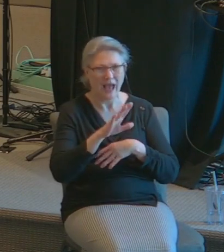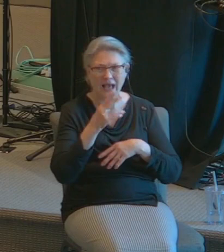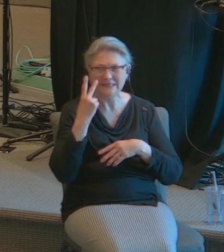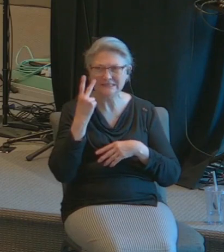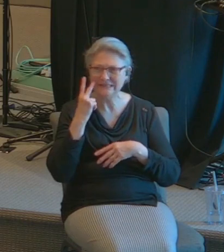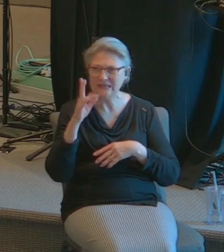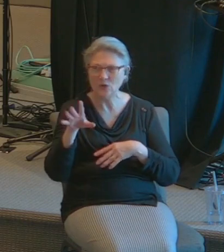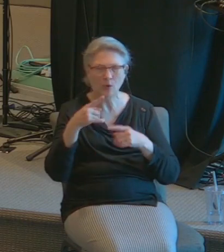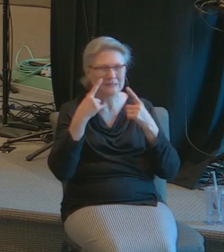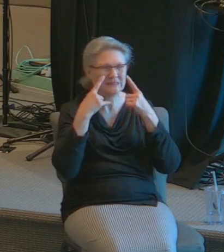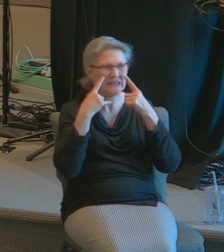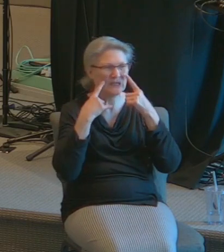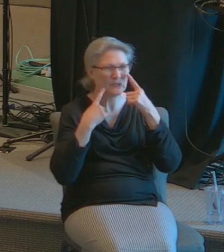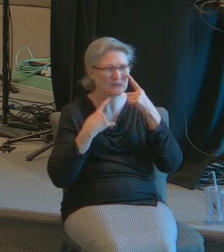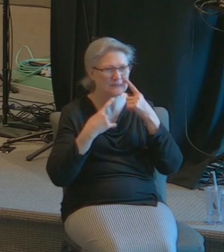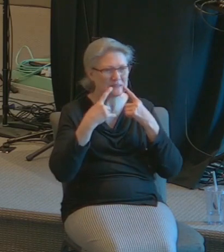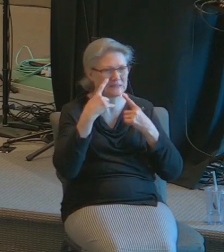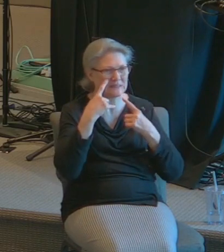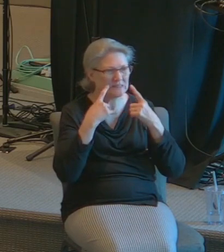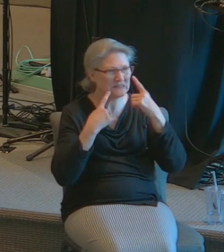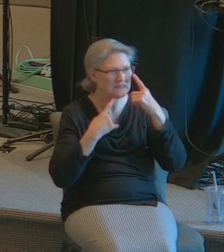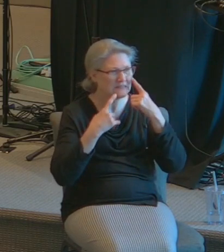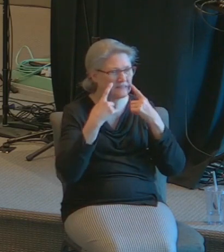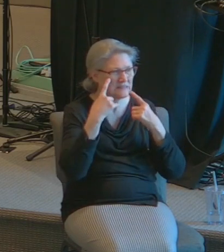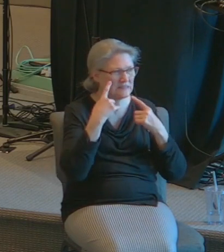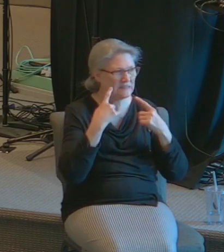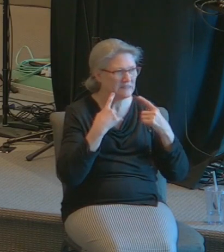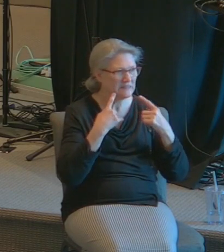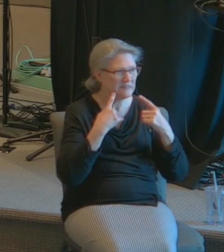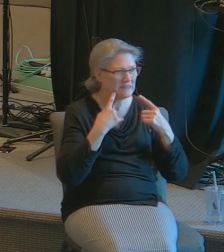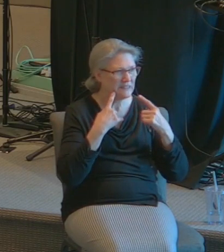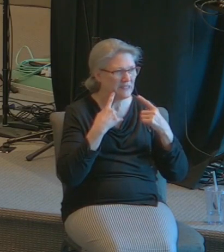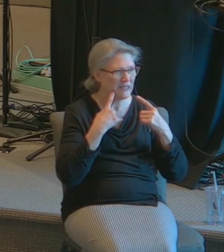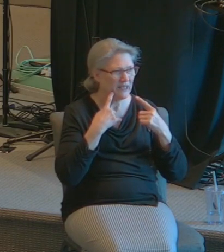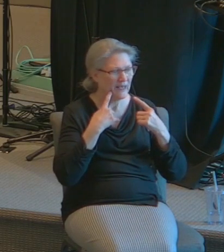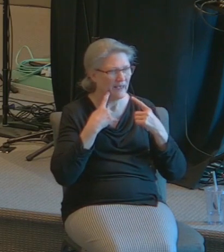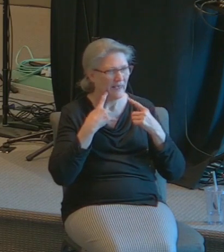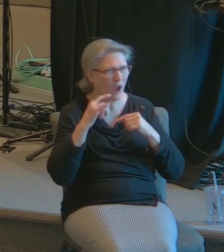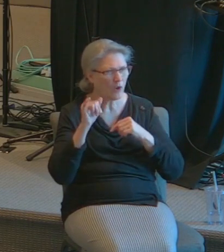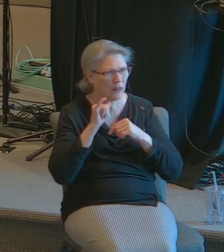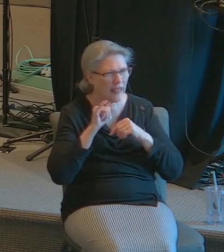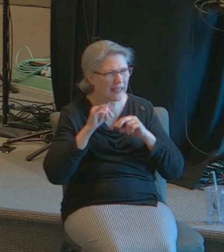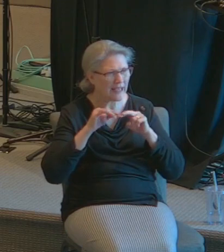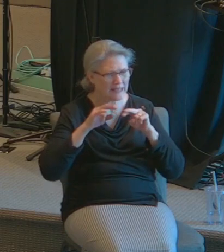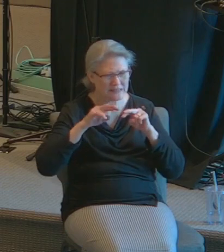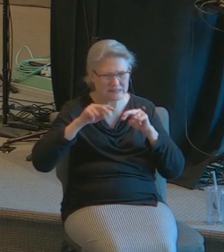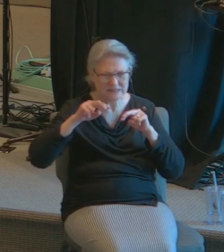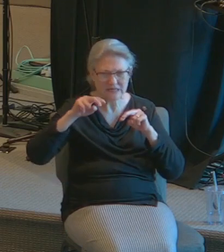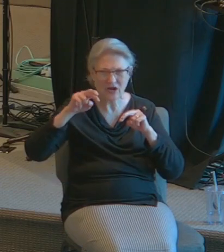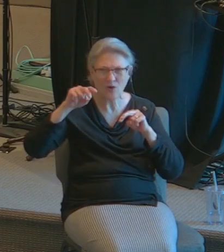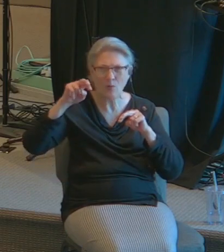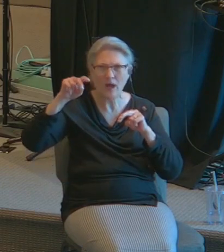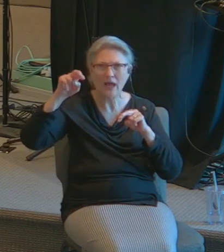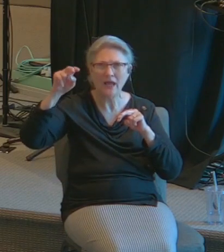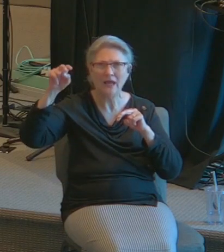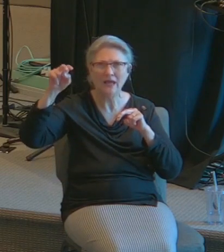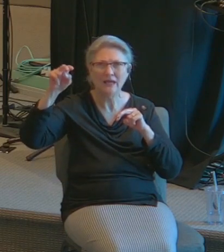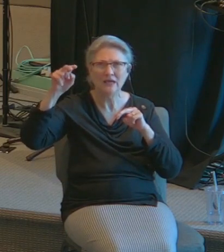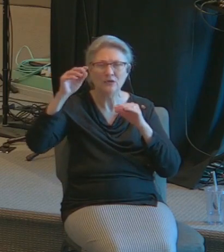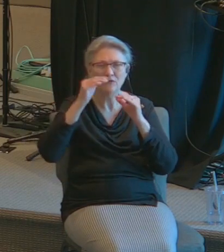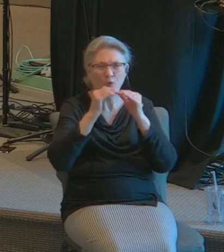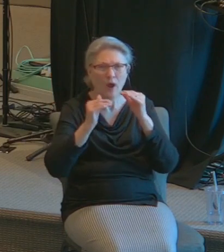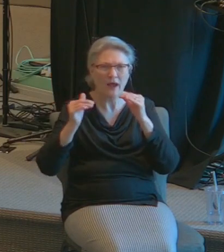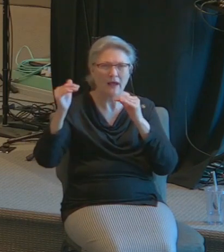constitute a stairwell that you can climb to the higher levels of spiritual